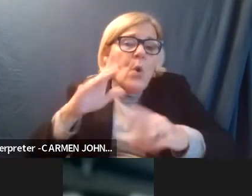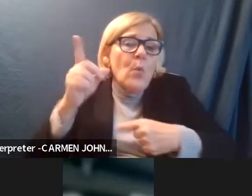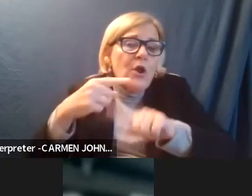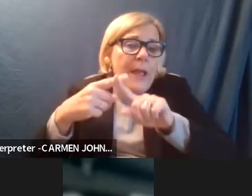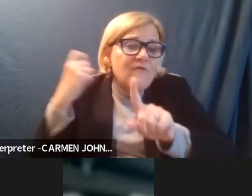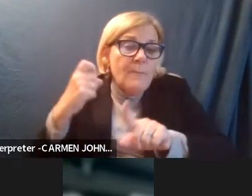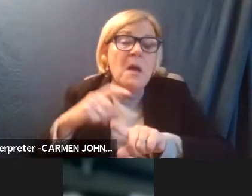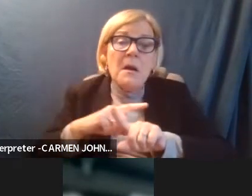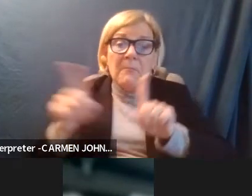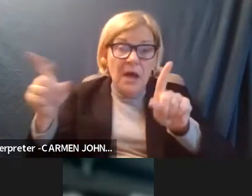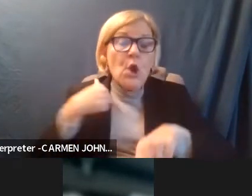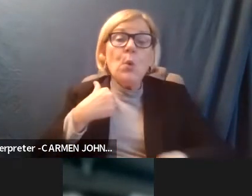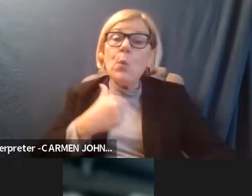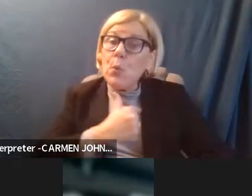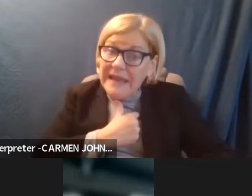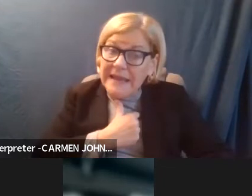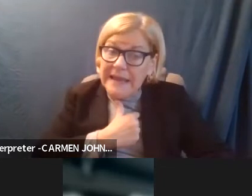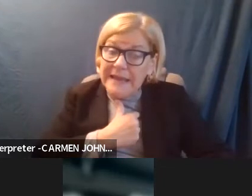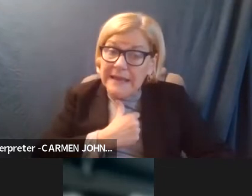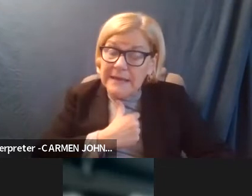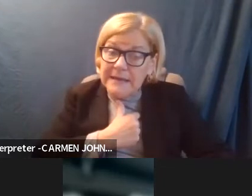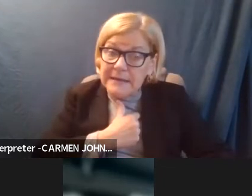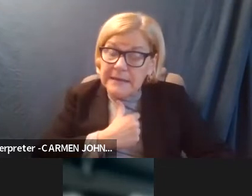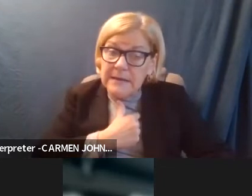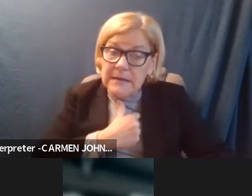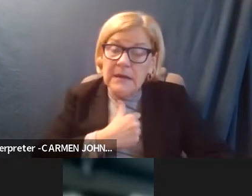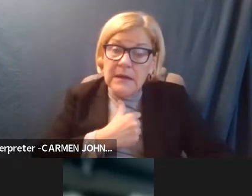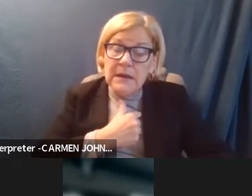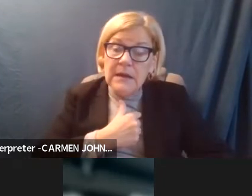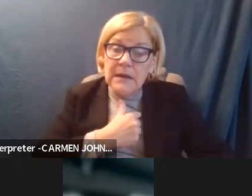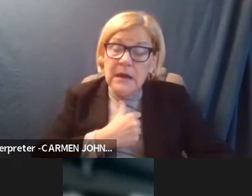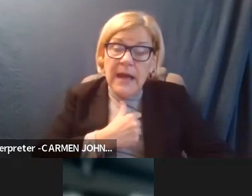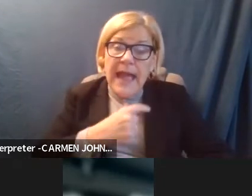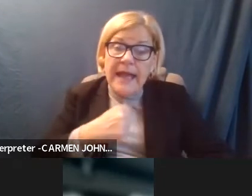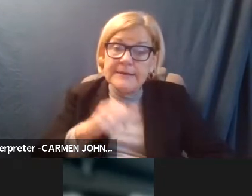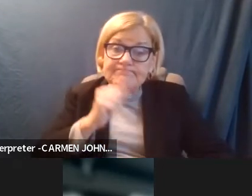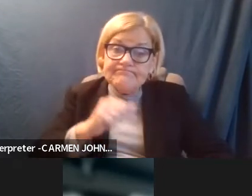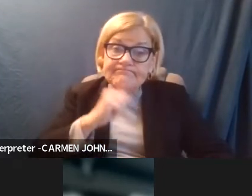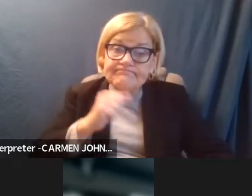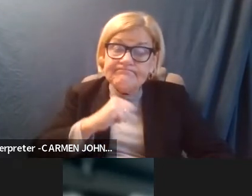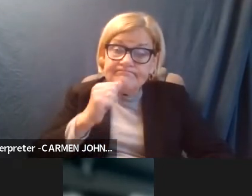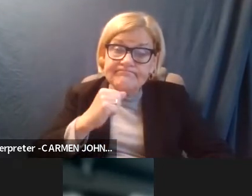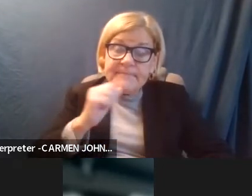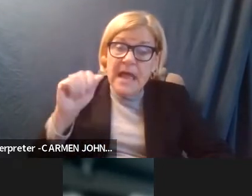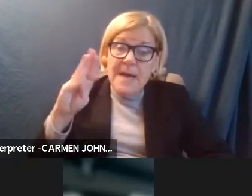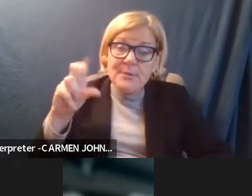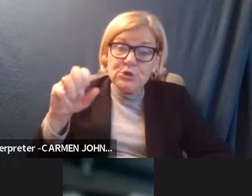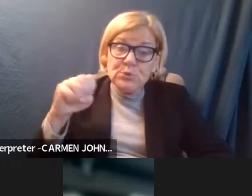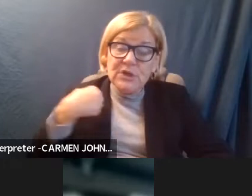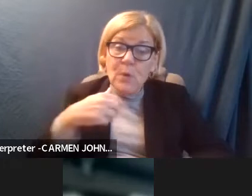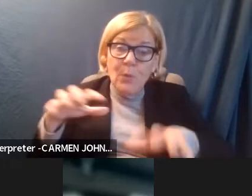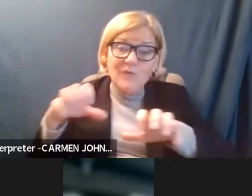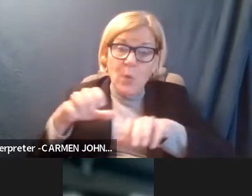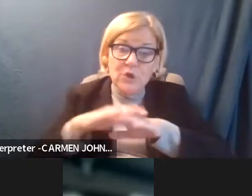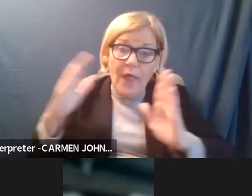came from, but we, uh, were submitted to a lot of abuse as we stood frozen on that